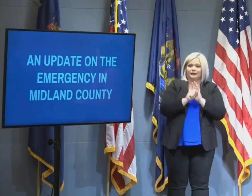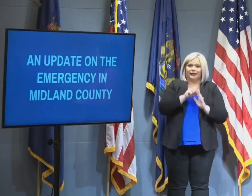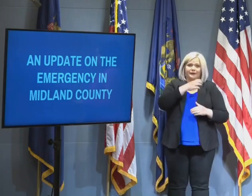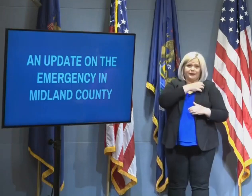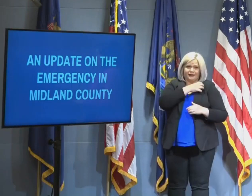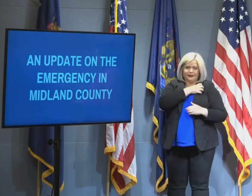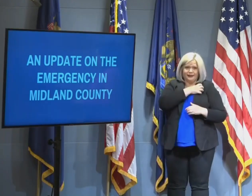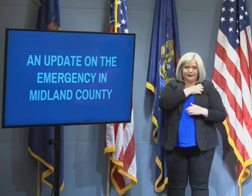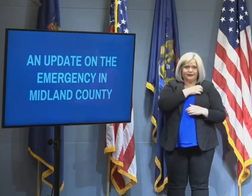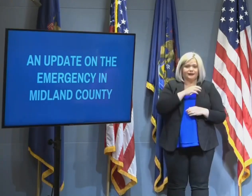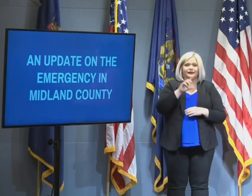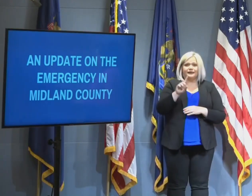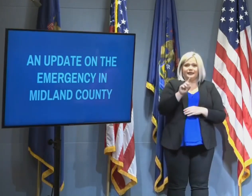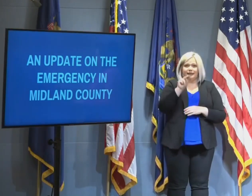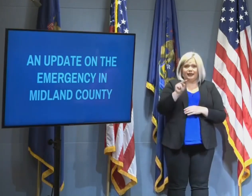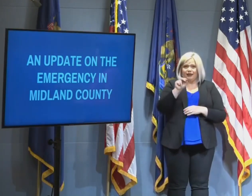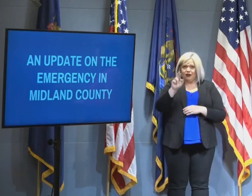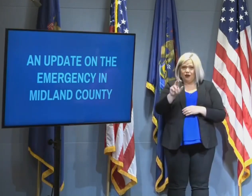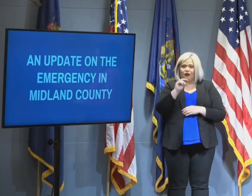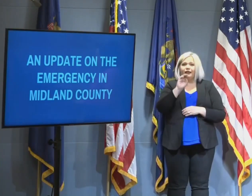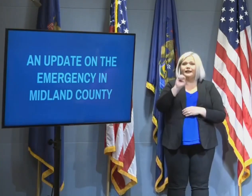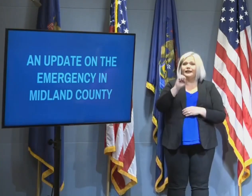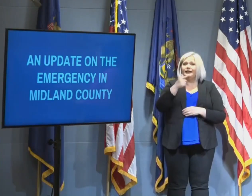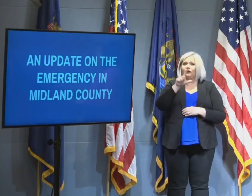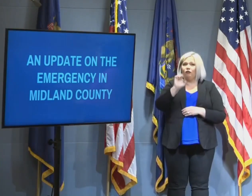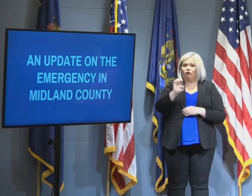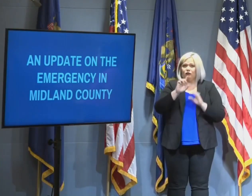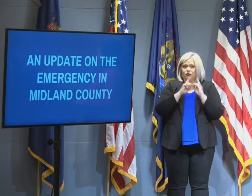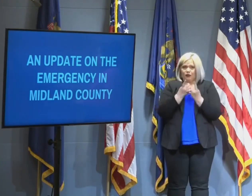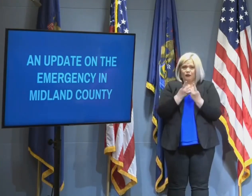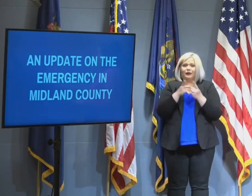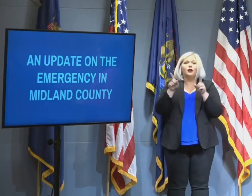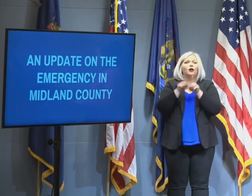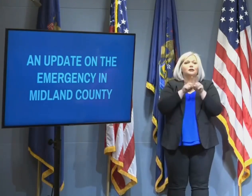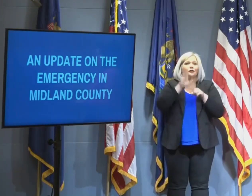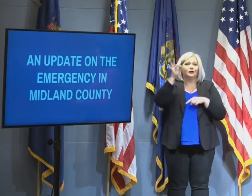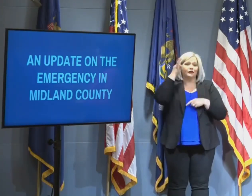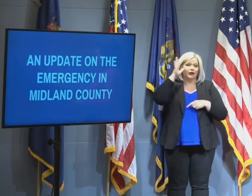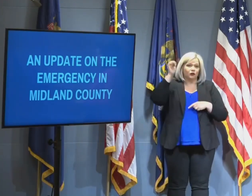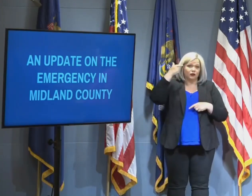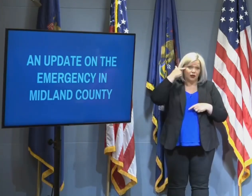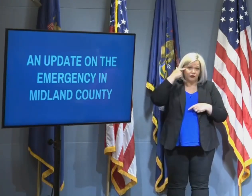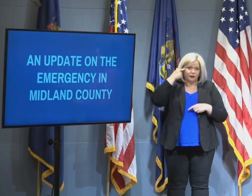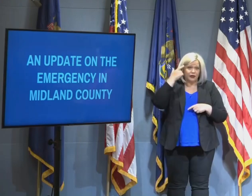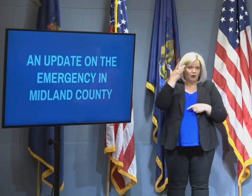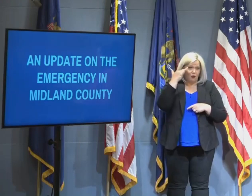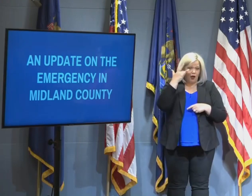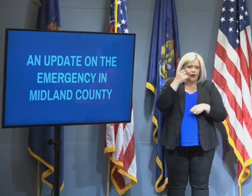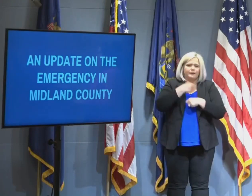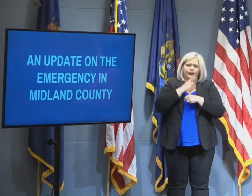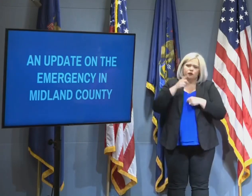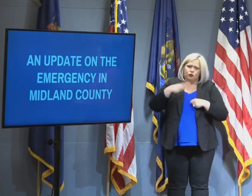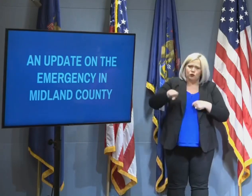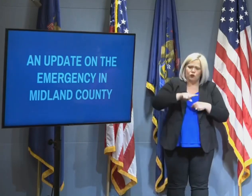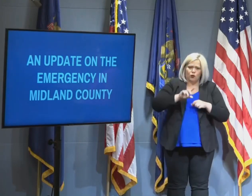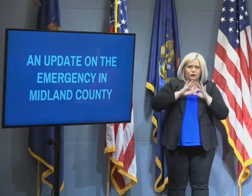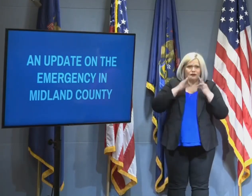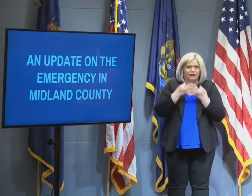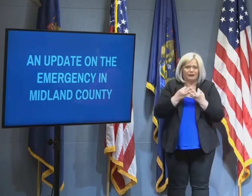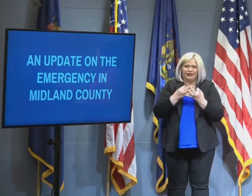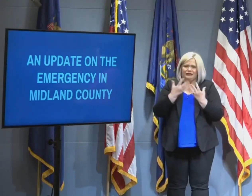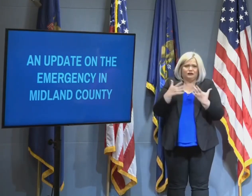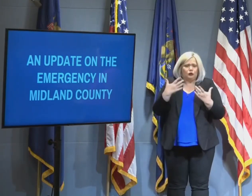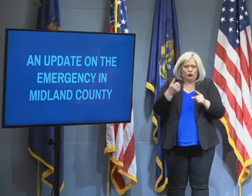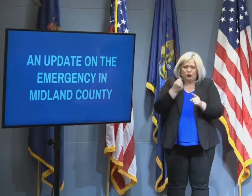DNR and Eagle departments, and the federal government to ensure that Midland County families who have been impacted by the